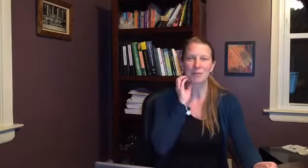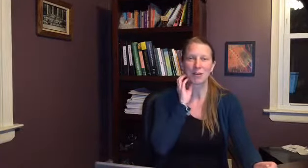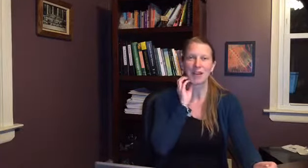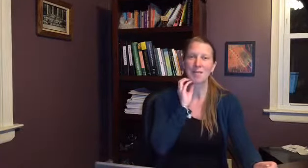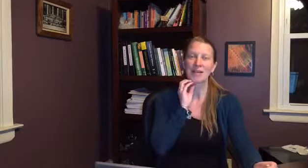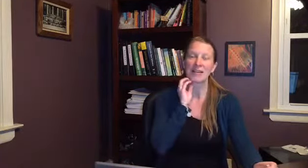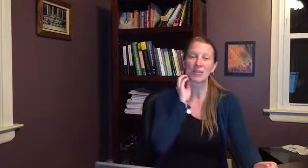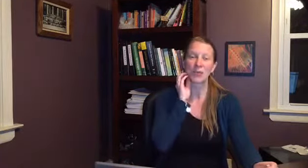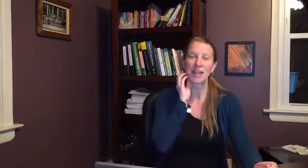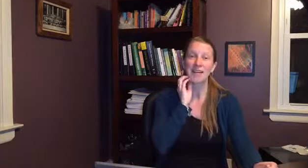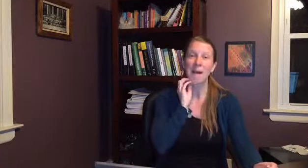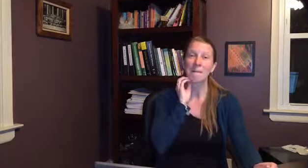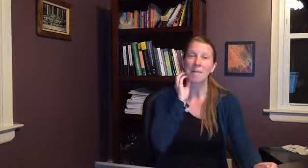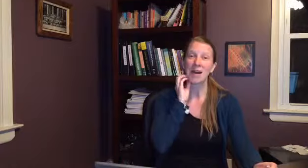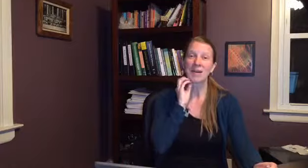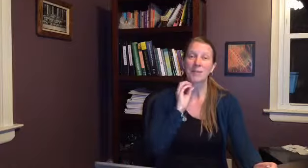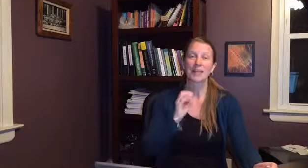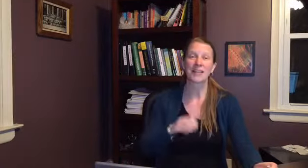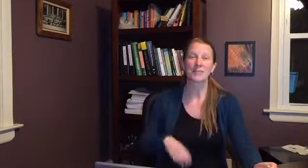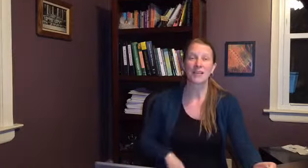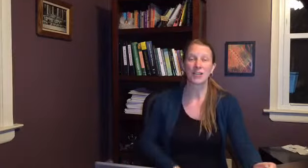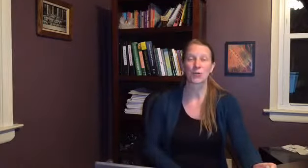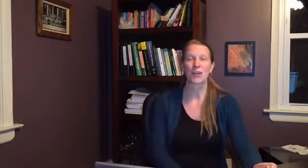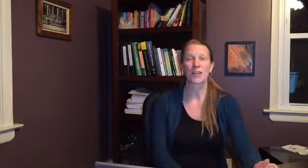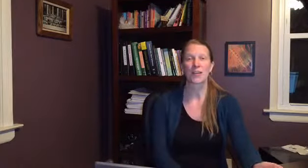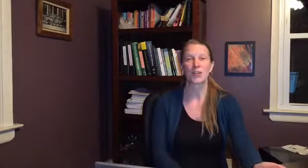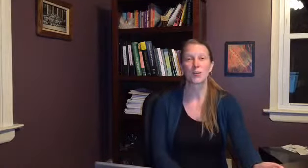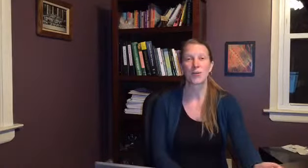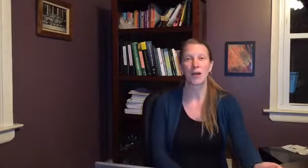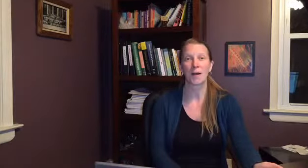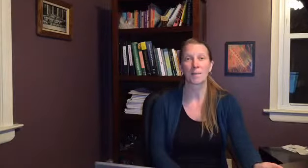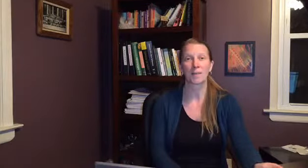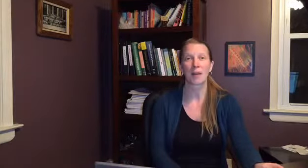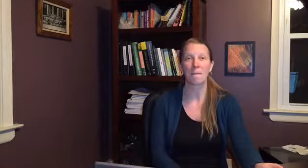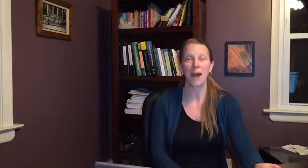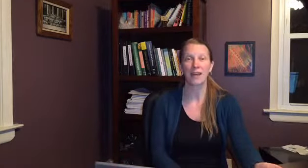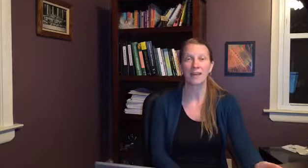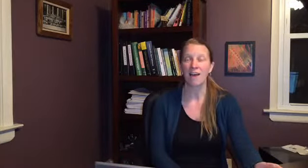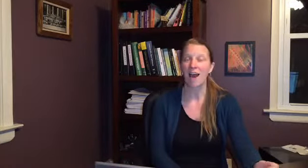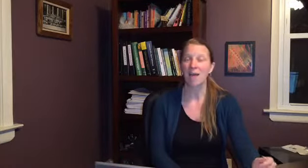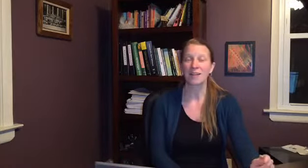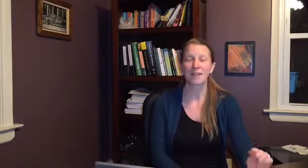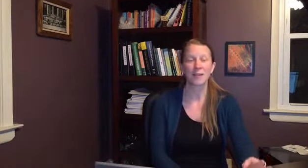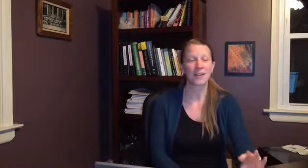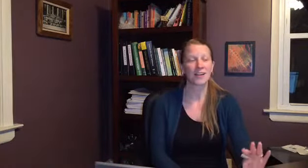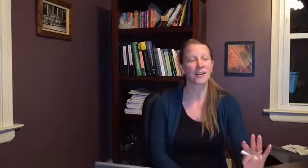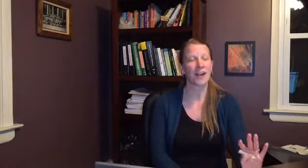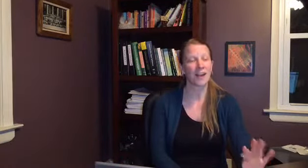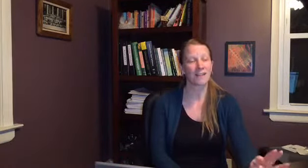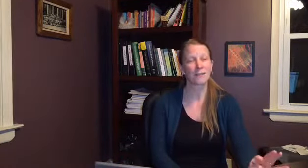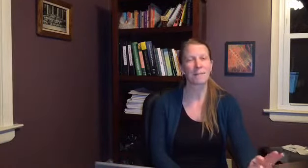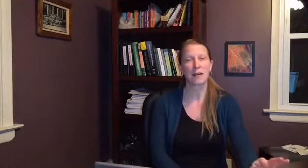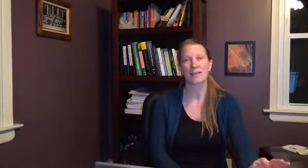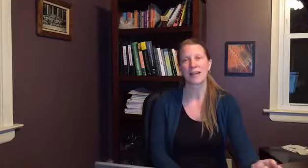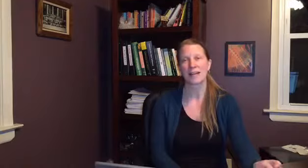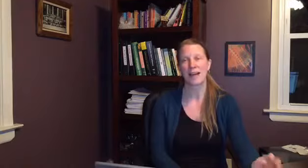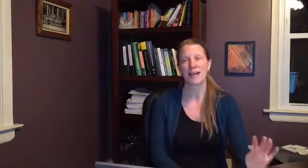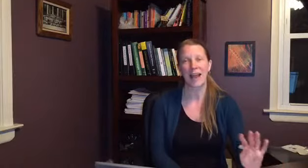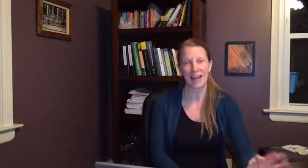talking about next week but please make sure that you um come back i'm going to be here every monday night at